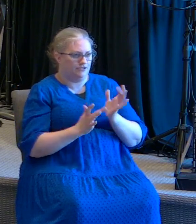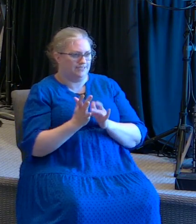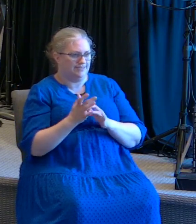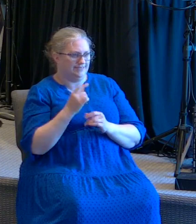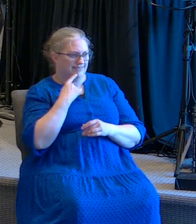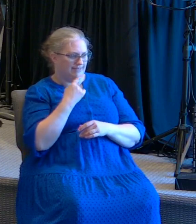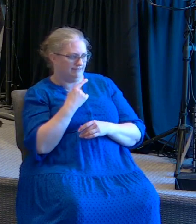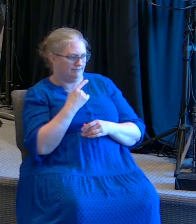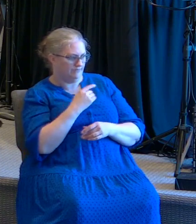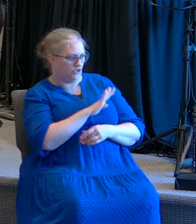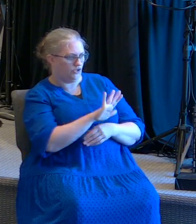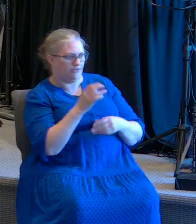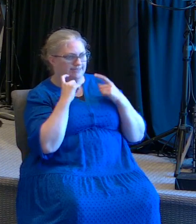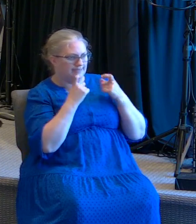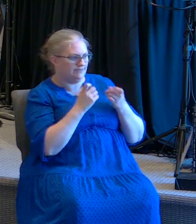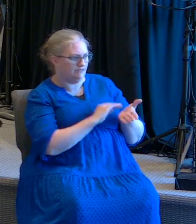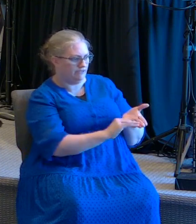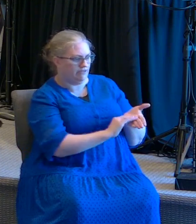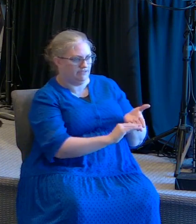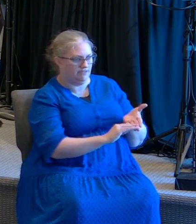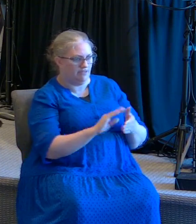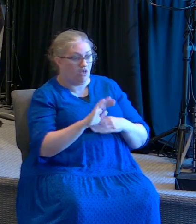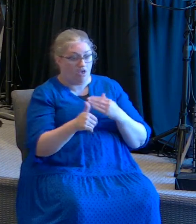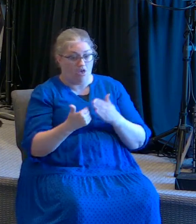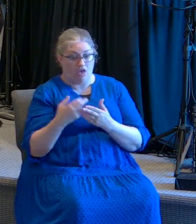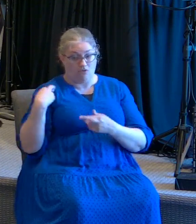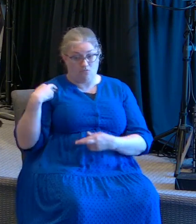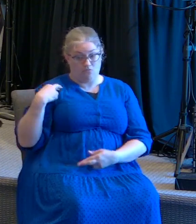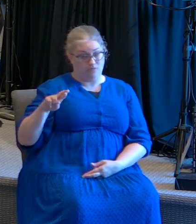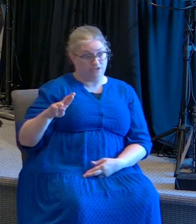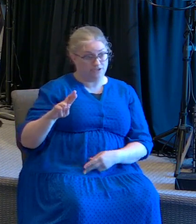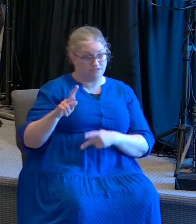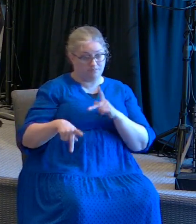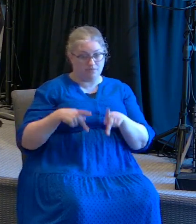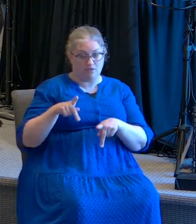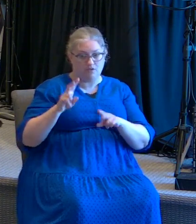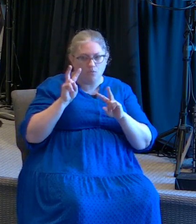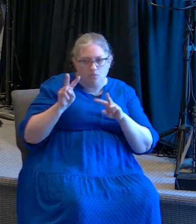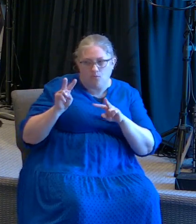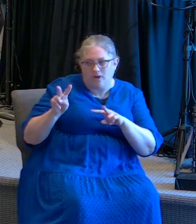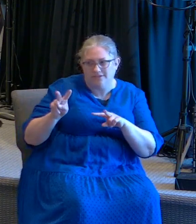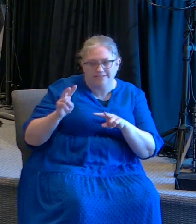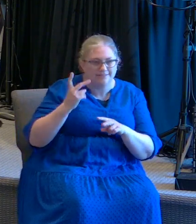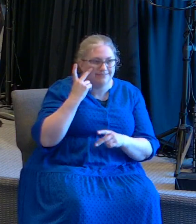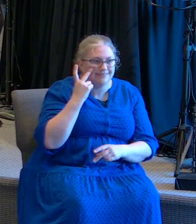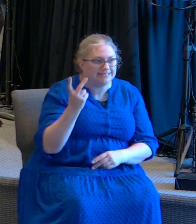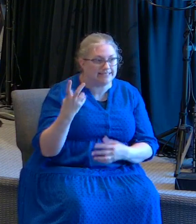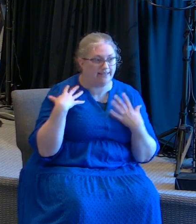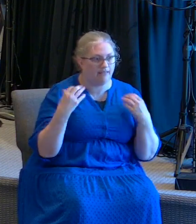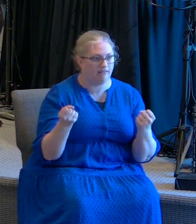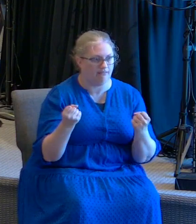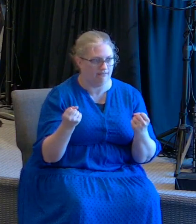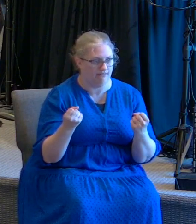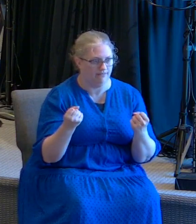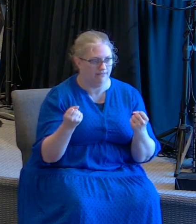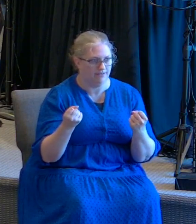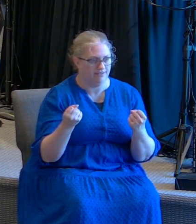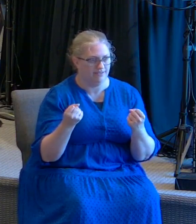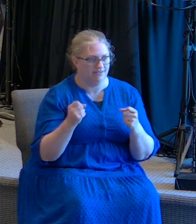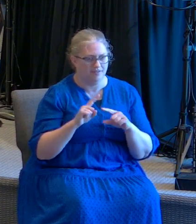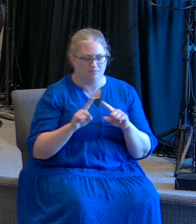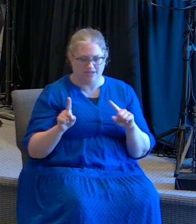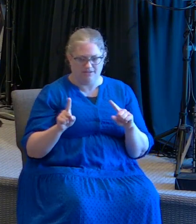those religious people were watching for the healing. Los religiosos estaban atentos con los ojos abiertos para ver el